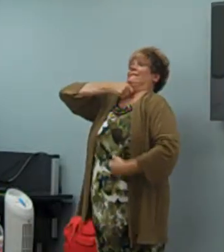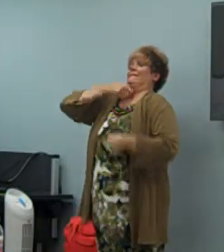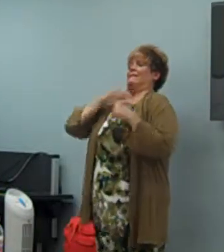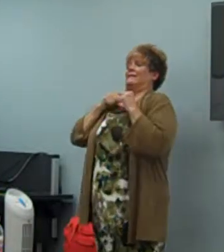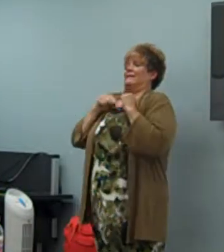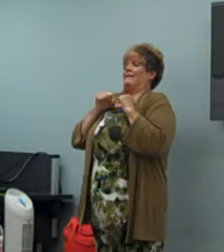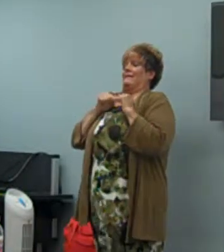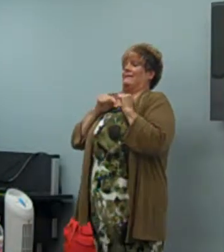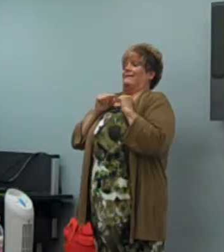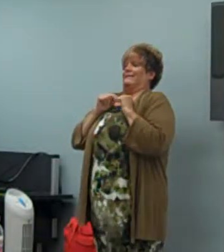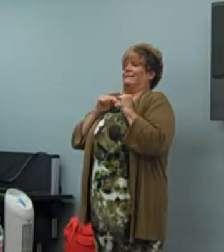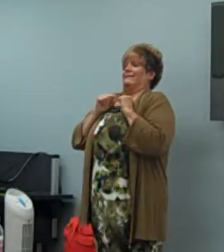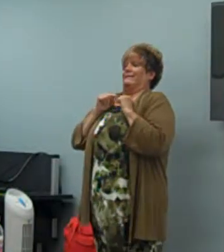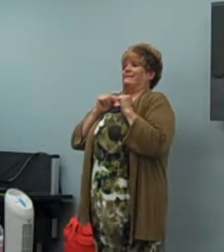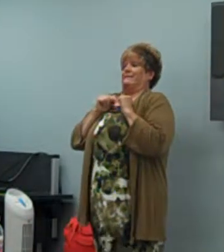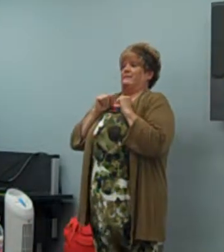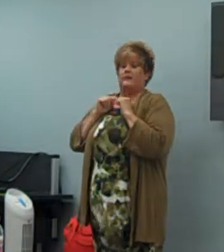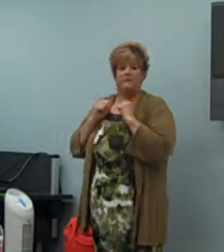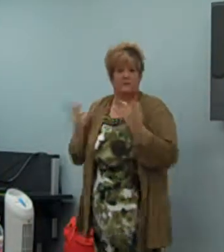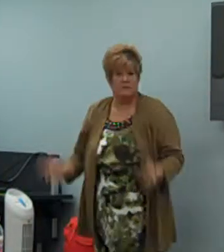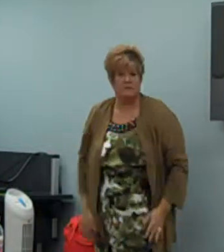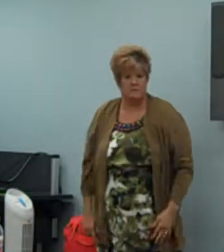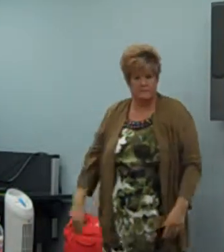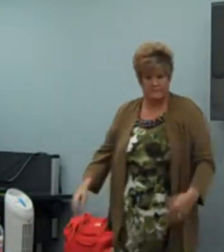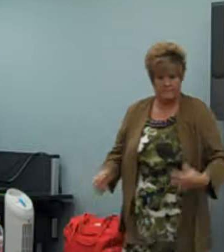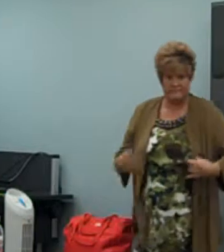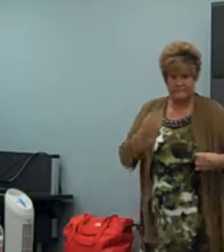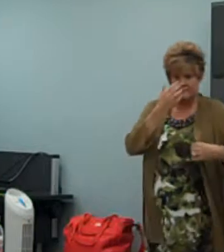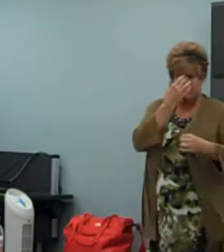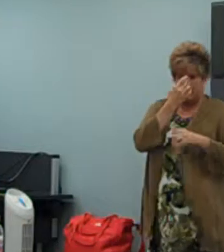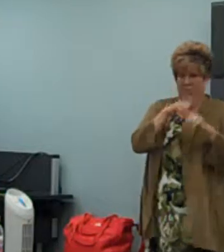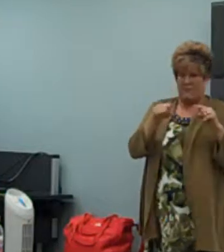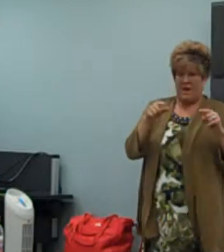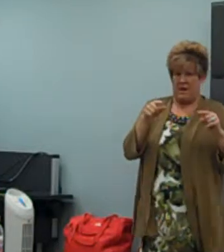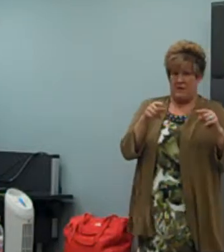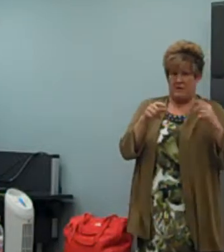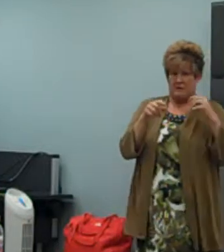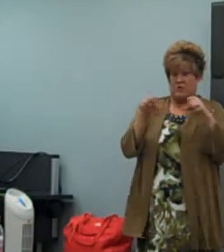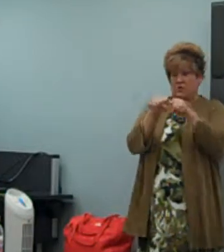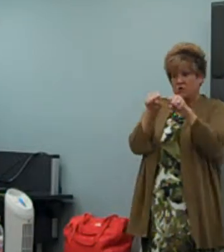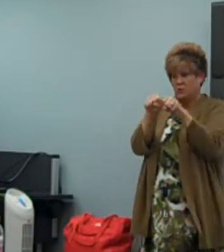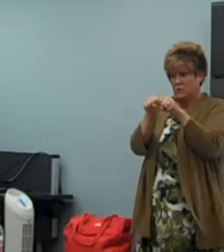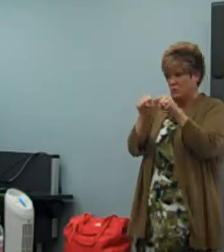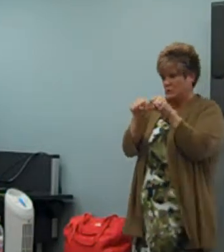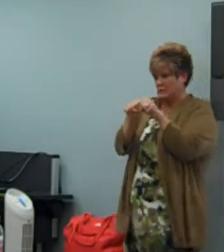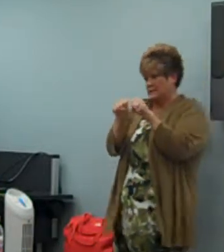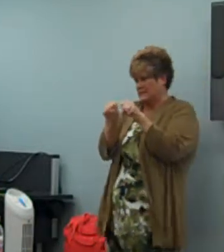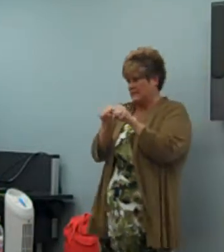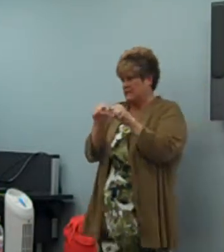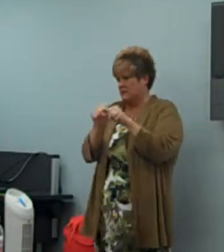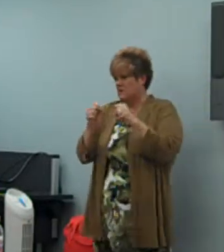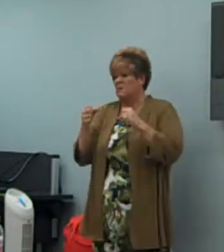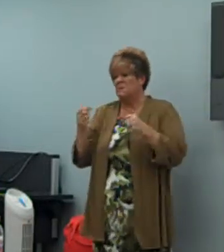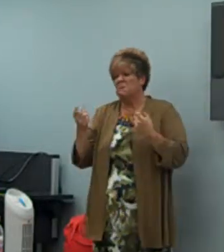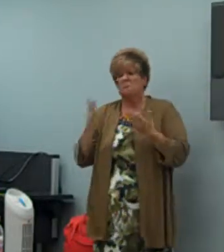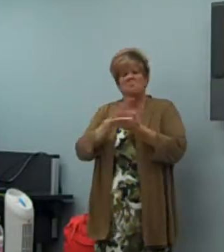put a jacket on, and I'll have a smaller signing space. But it just depends on the consumer. Oh, and then